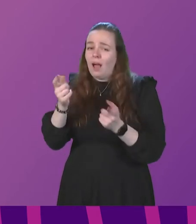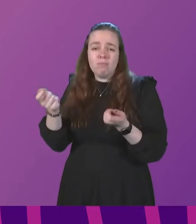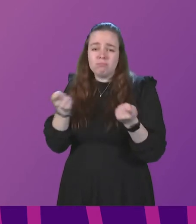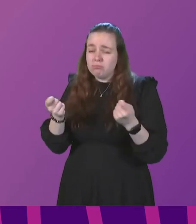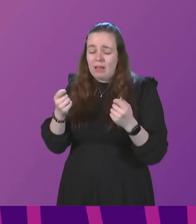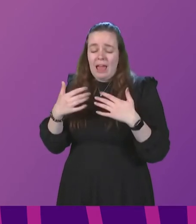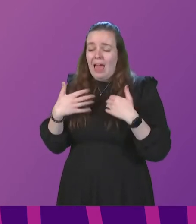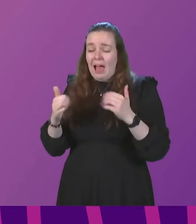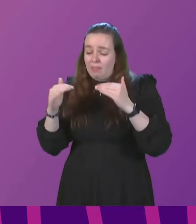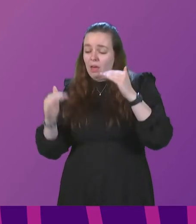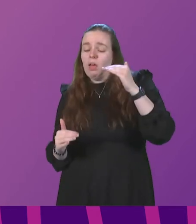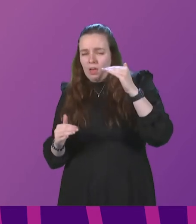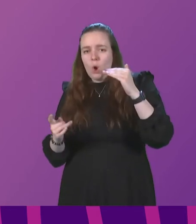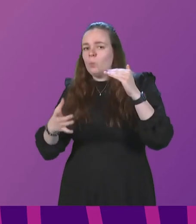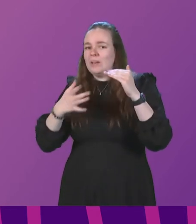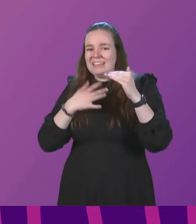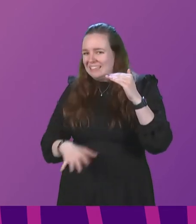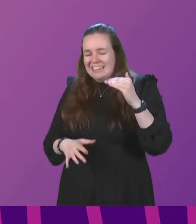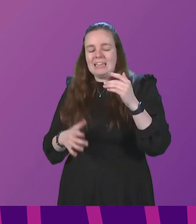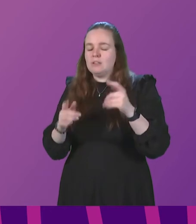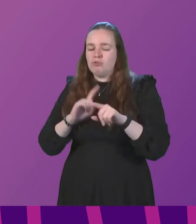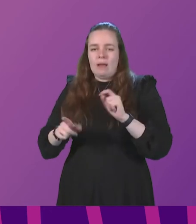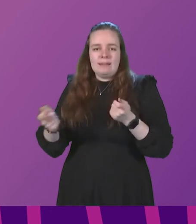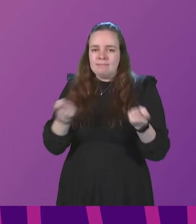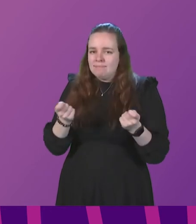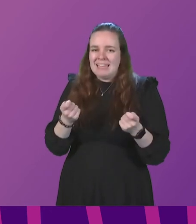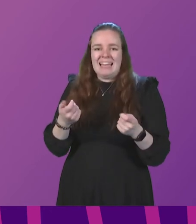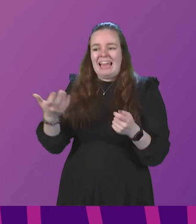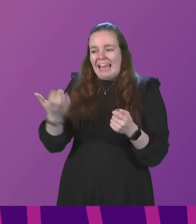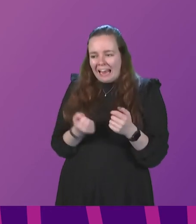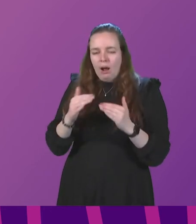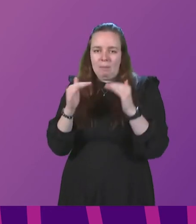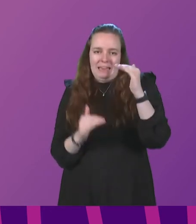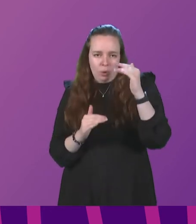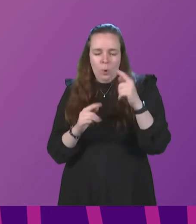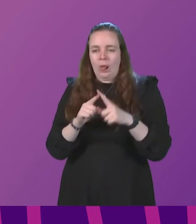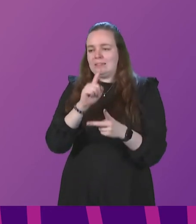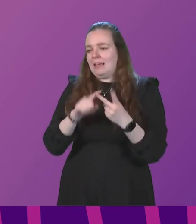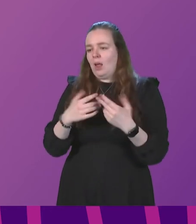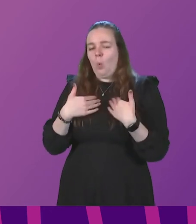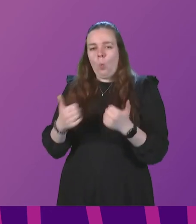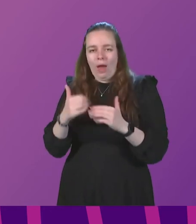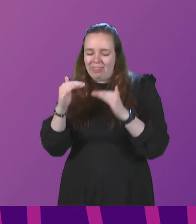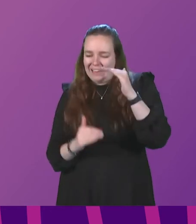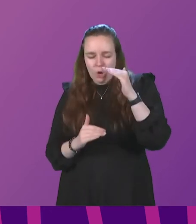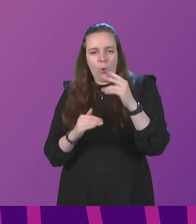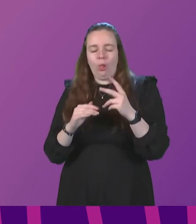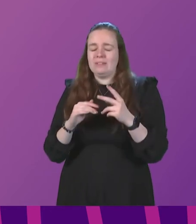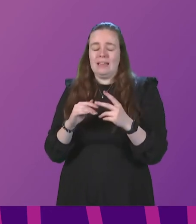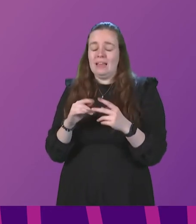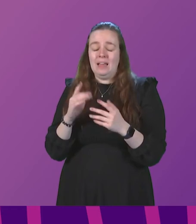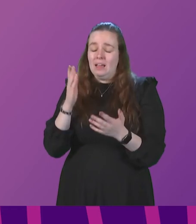inequalities without also tackling income inequality and wealth inequality. And it is